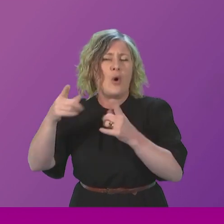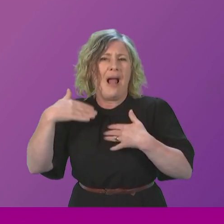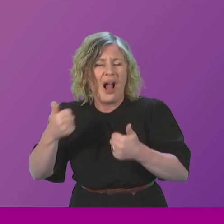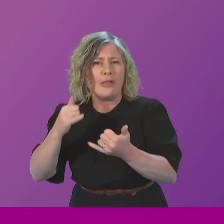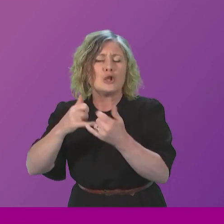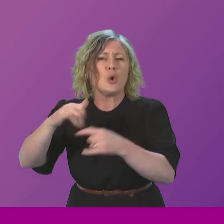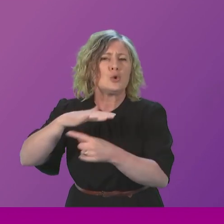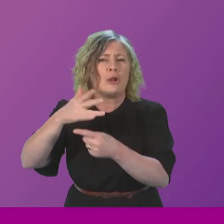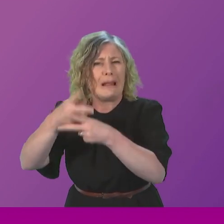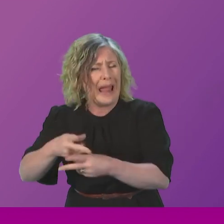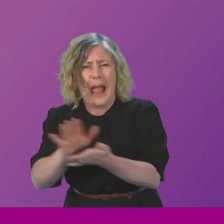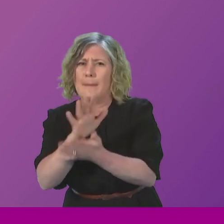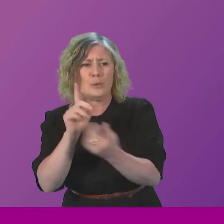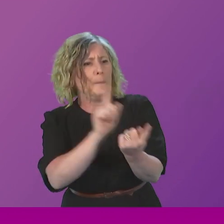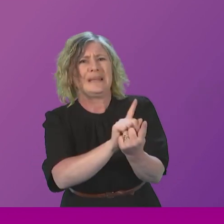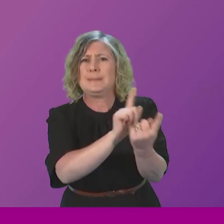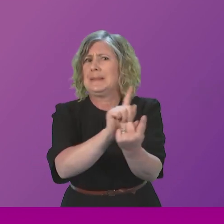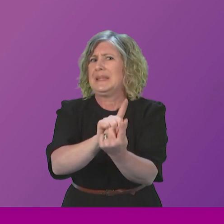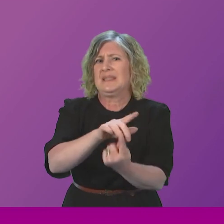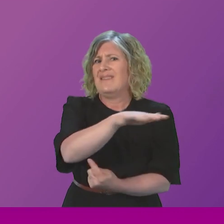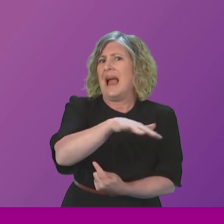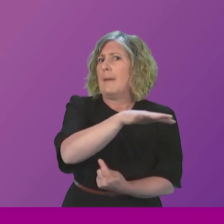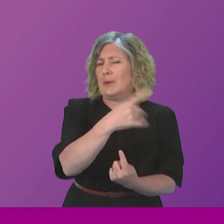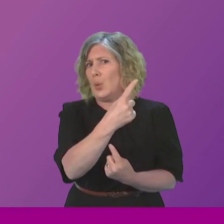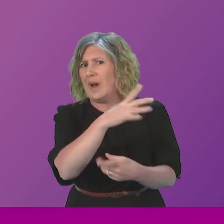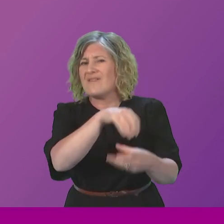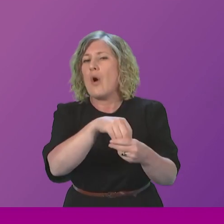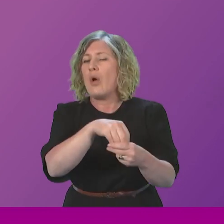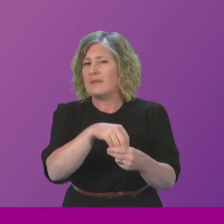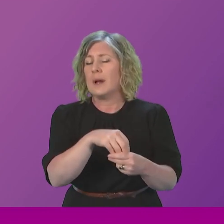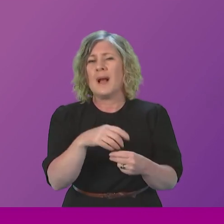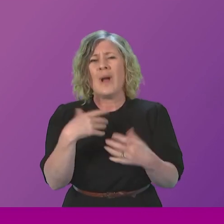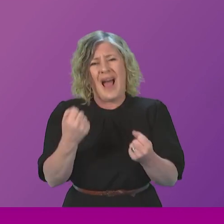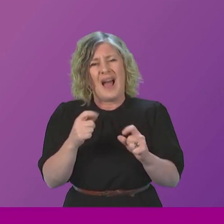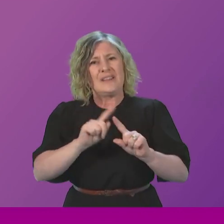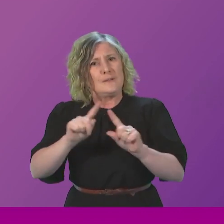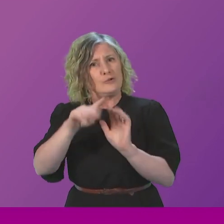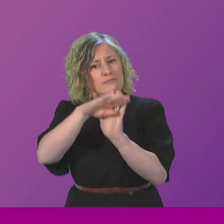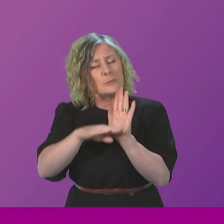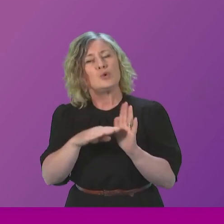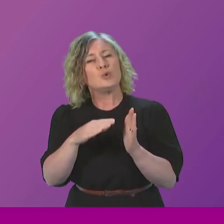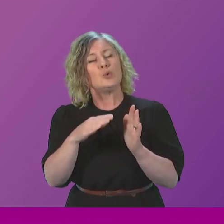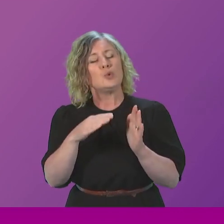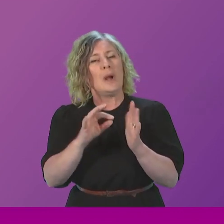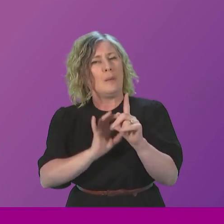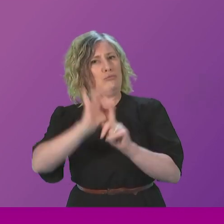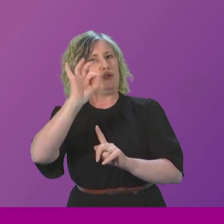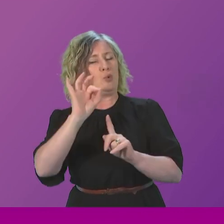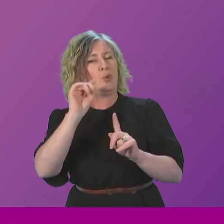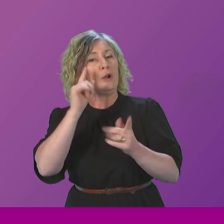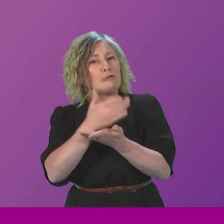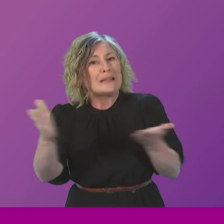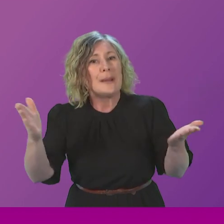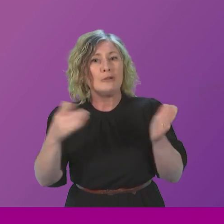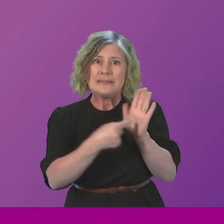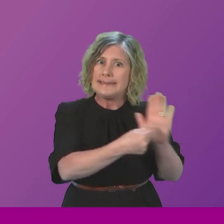involved. But we have brought forward a number of measures to improve transparency and making sure that families do get the answers. But unfortunately, in